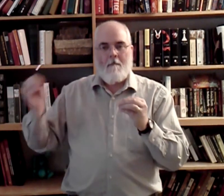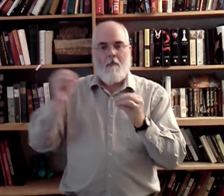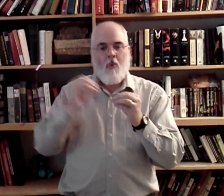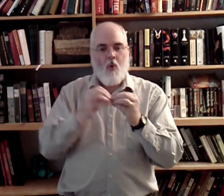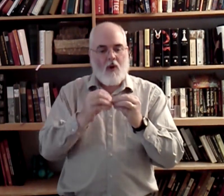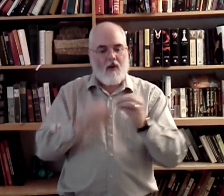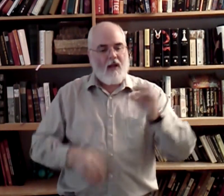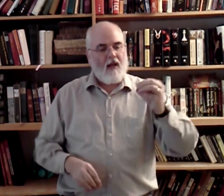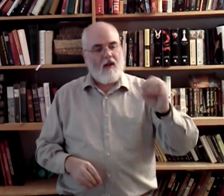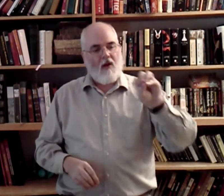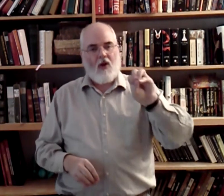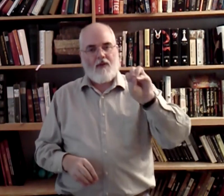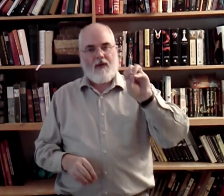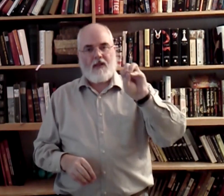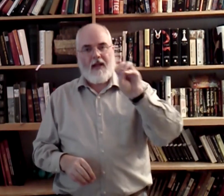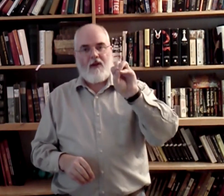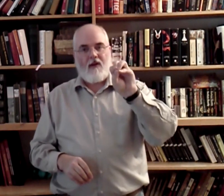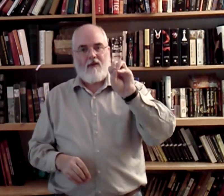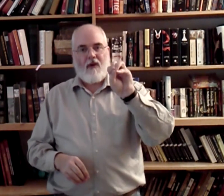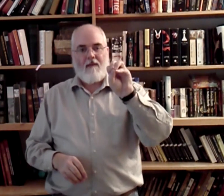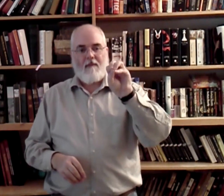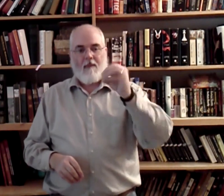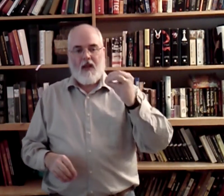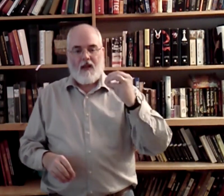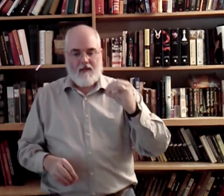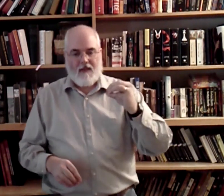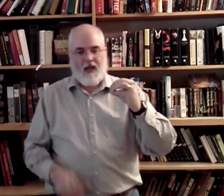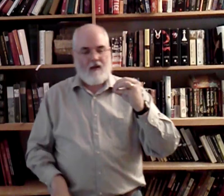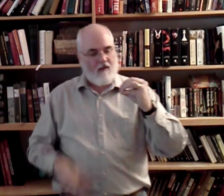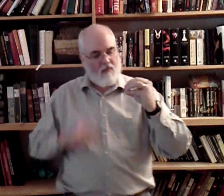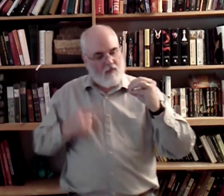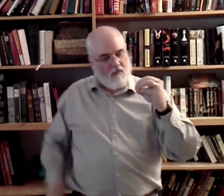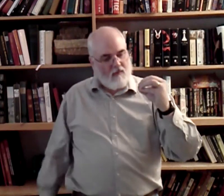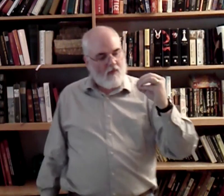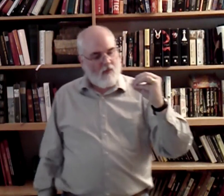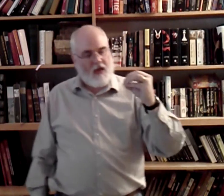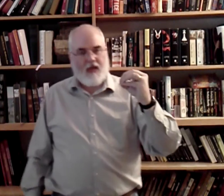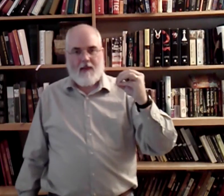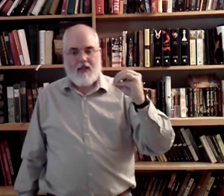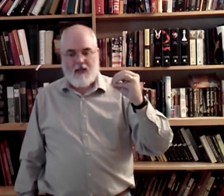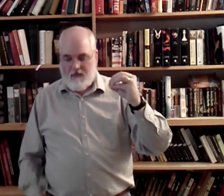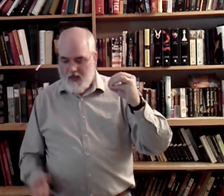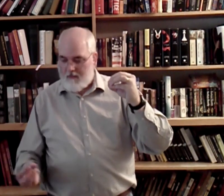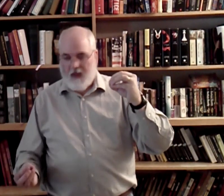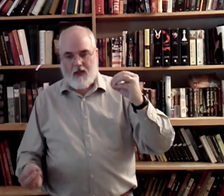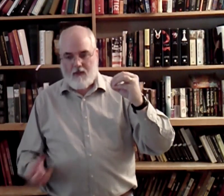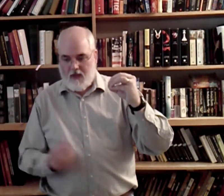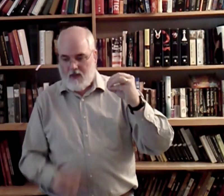More. All your fingers are together. Right? Leave this hand where it is by itself. Make another one and go.